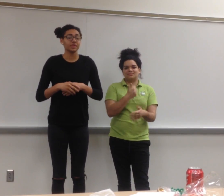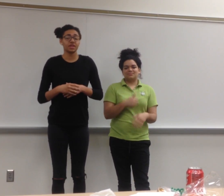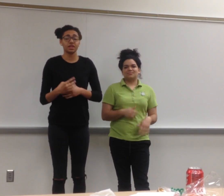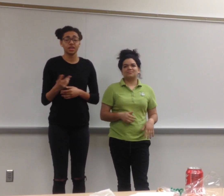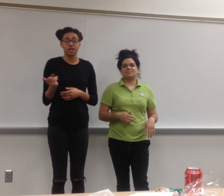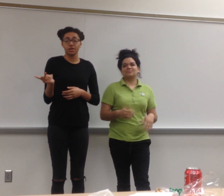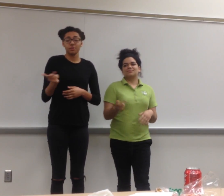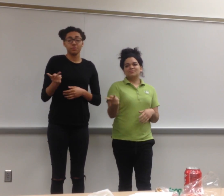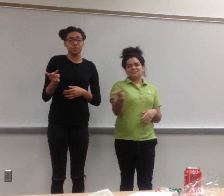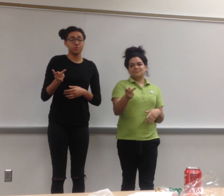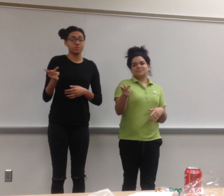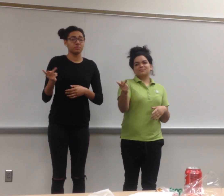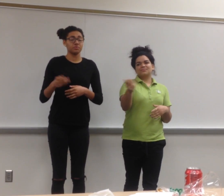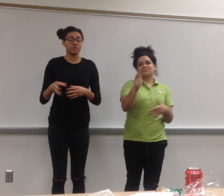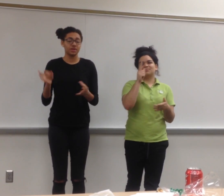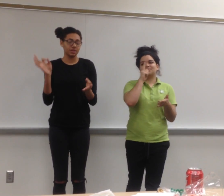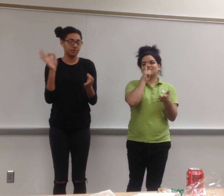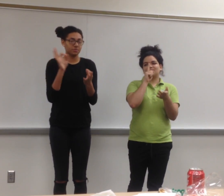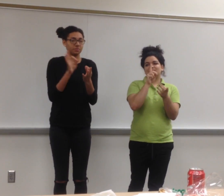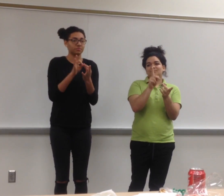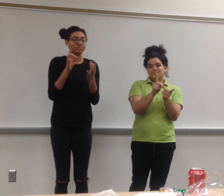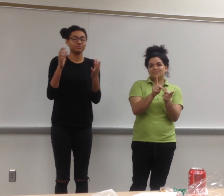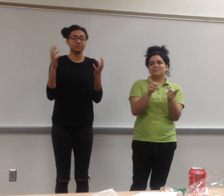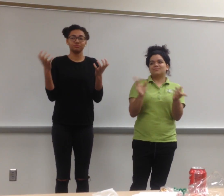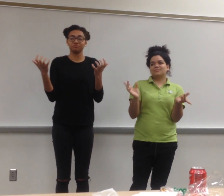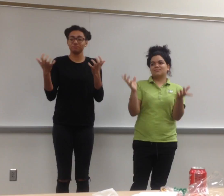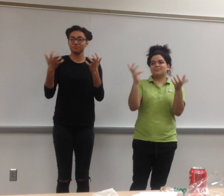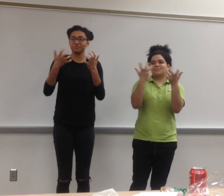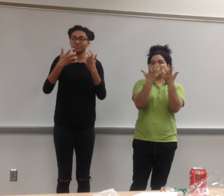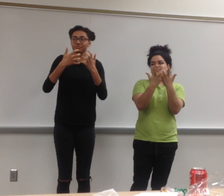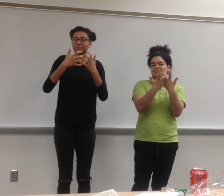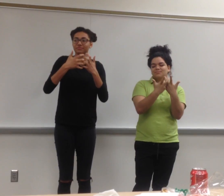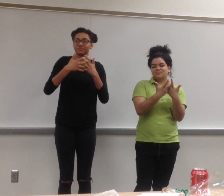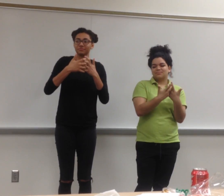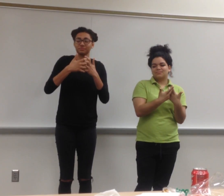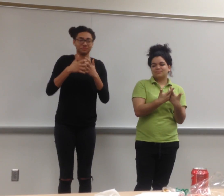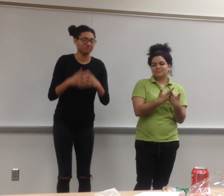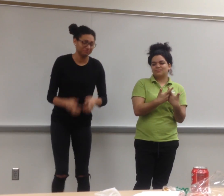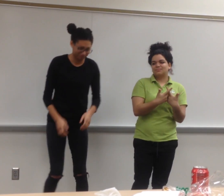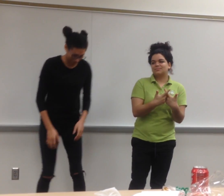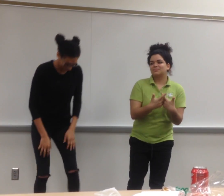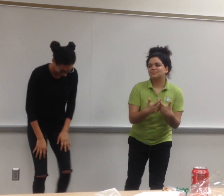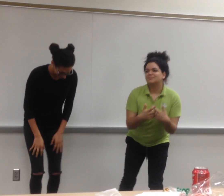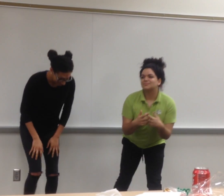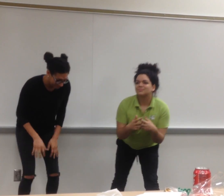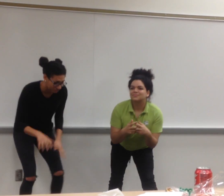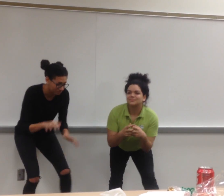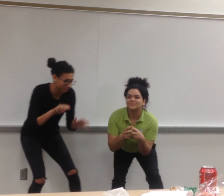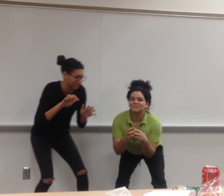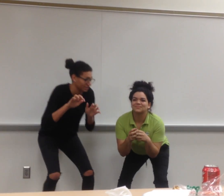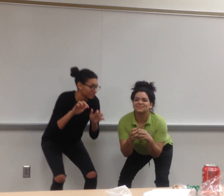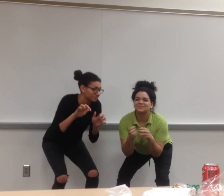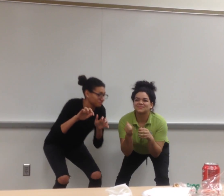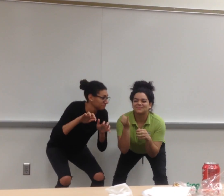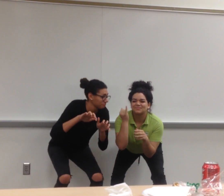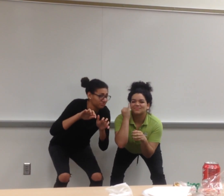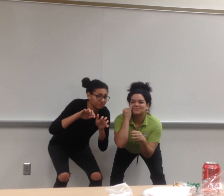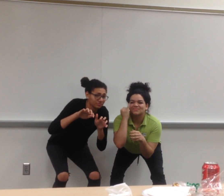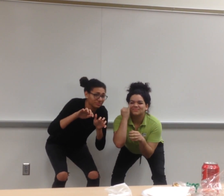decide, why won't he be the king? I know